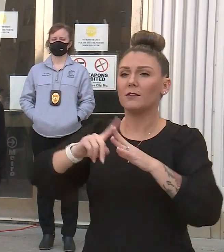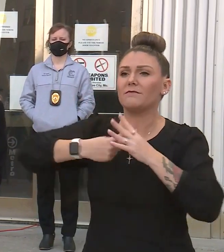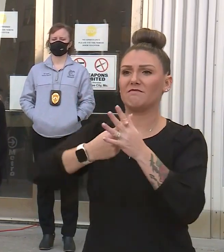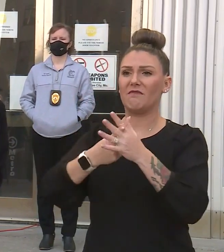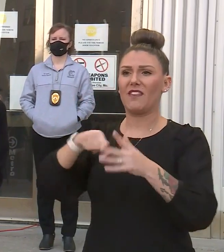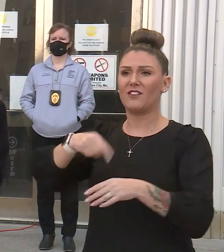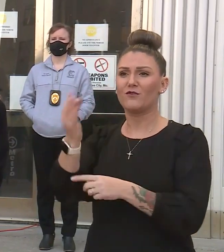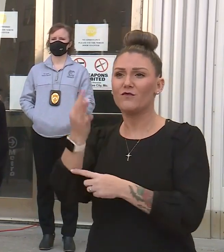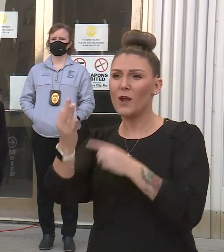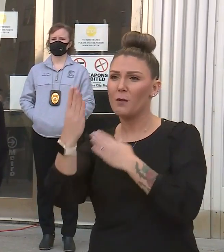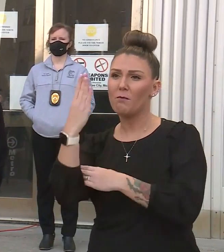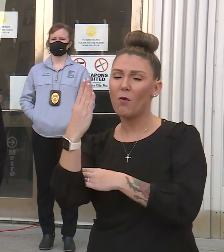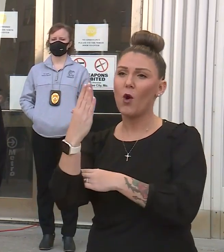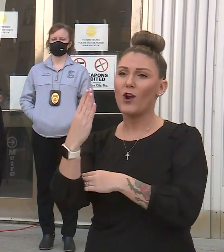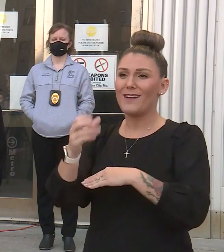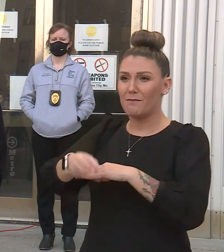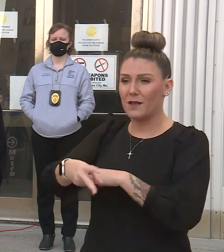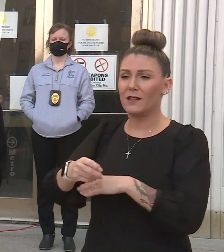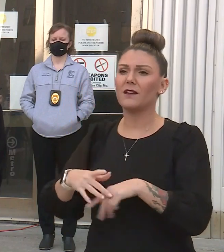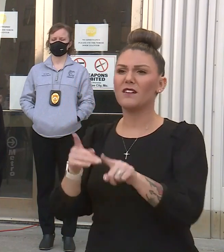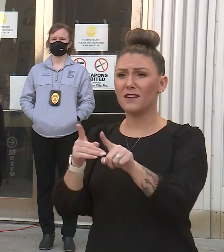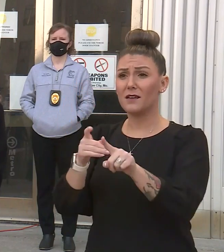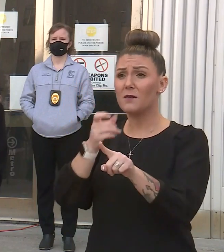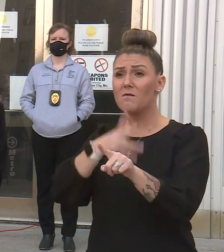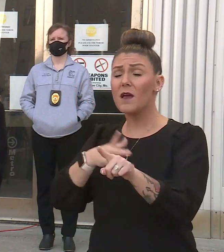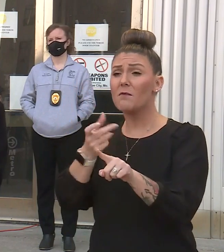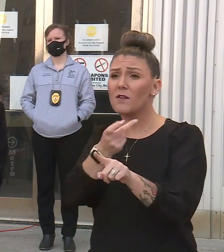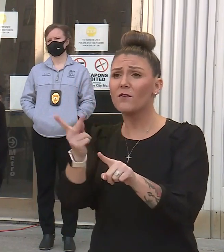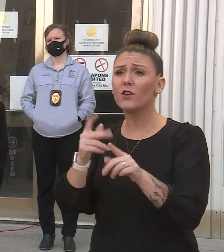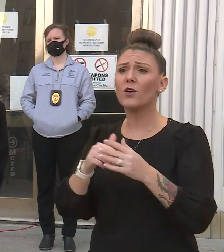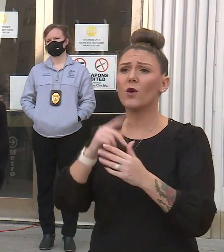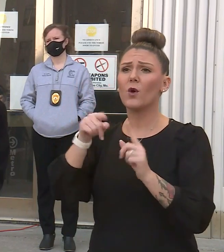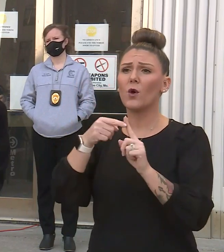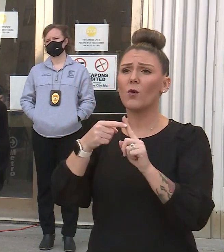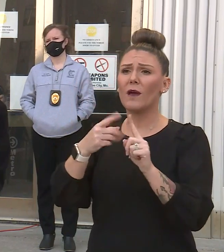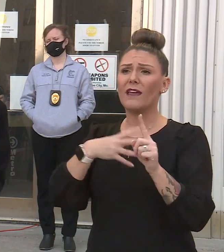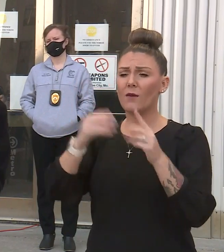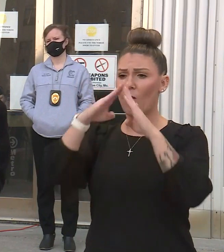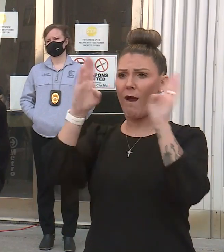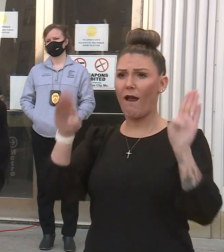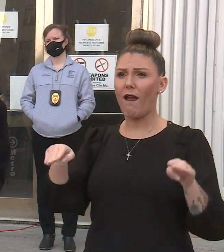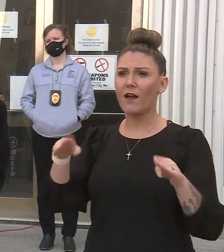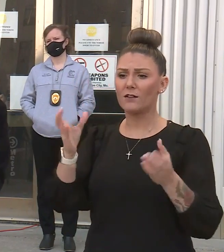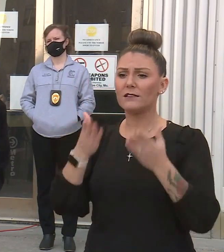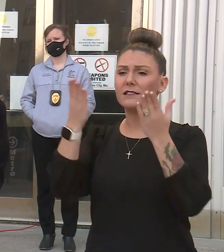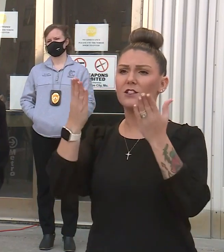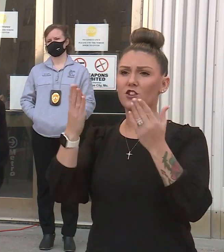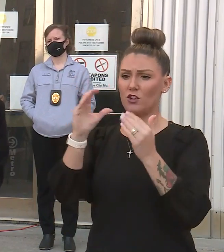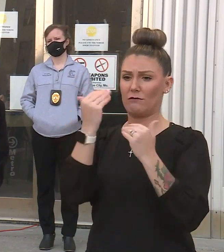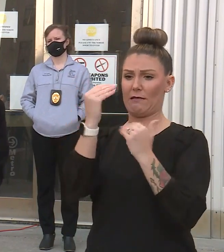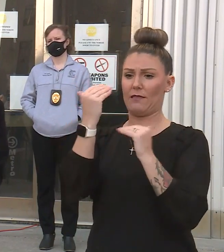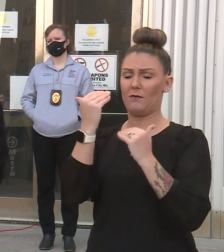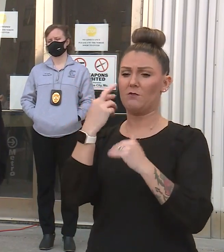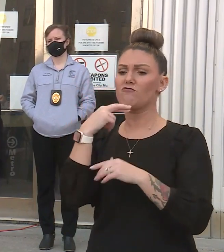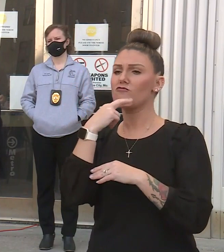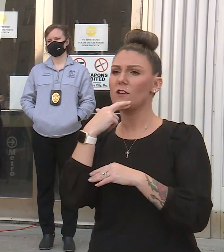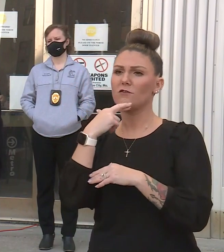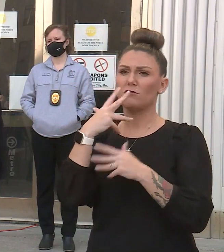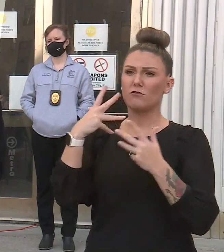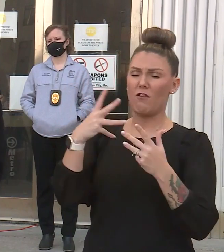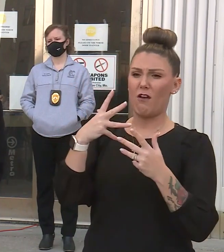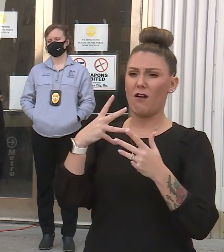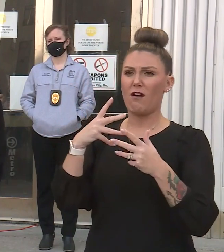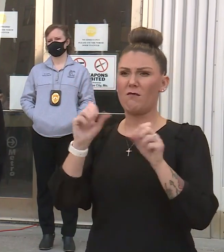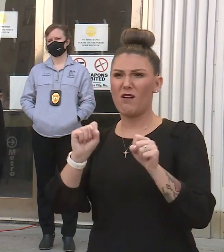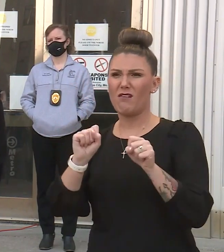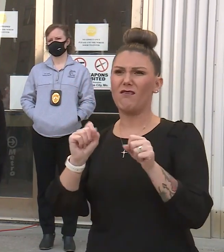at 12.01 a.m. Yes, ma'am. I've got a question. When the White House suggested limiting restaurant capacity earlier this